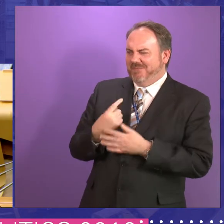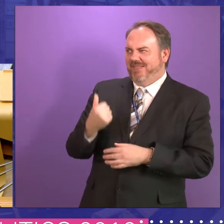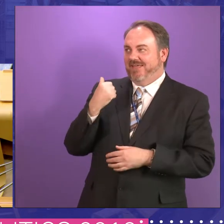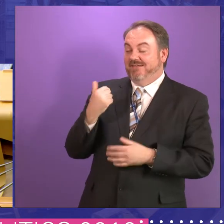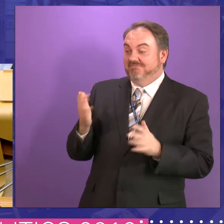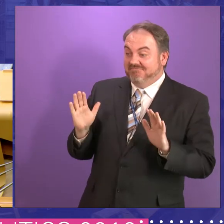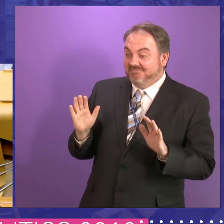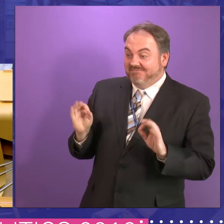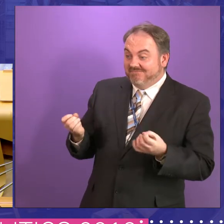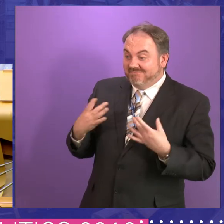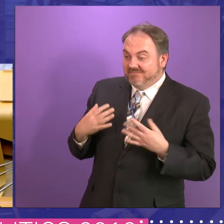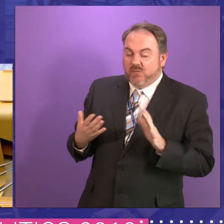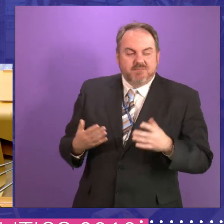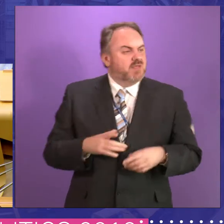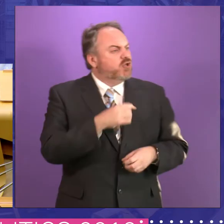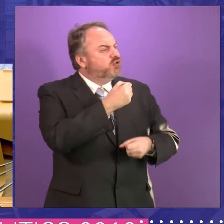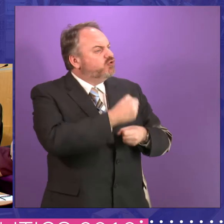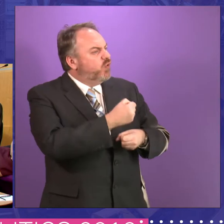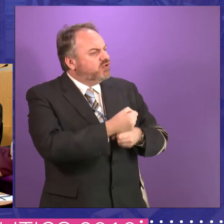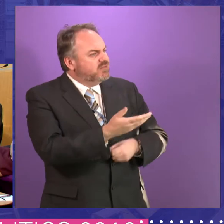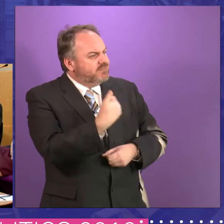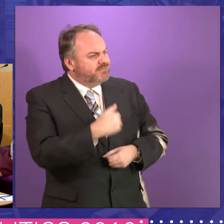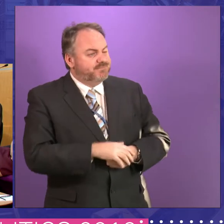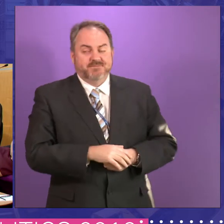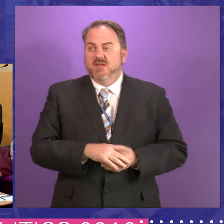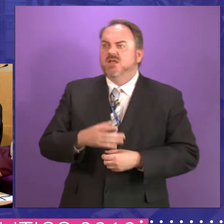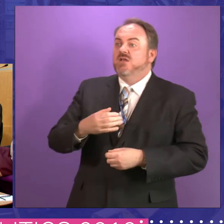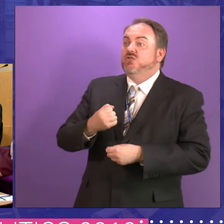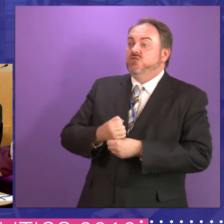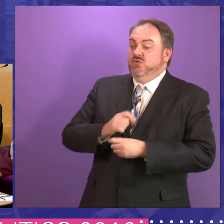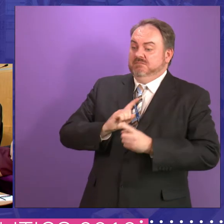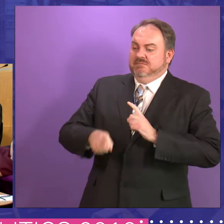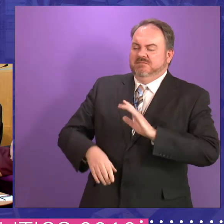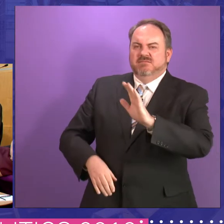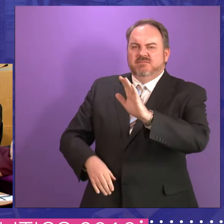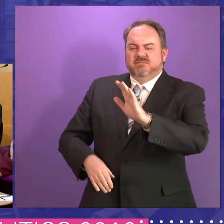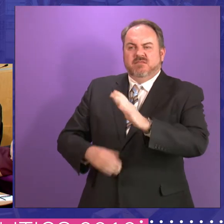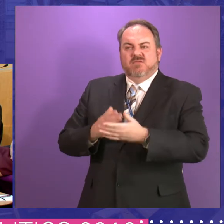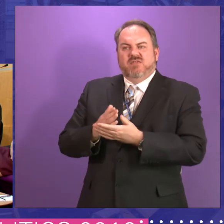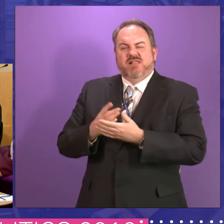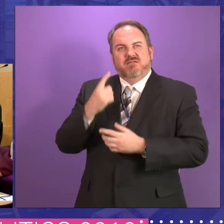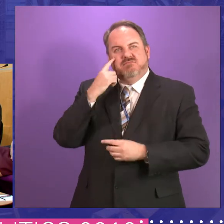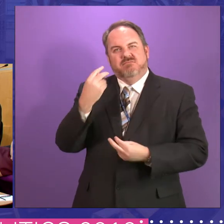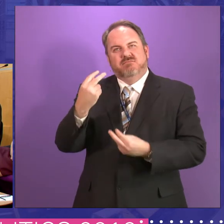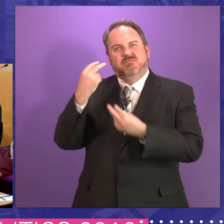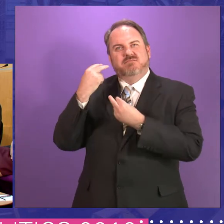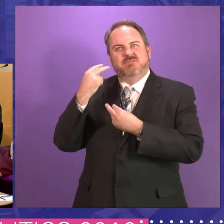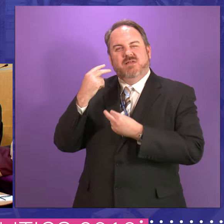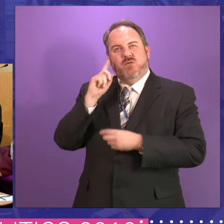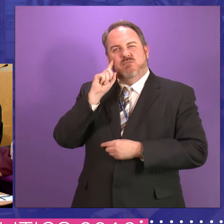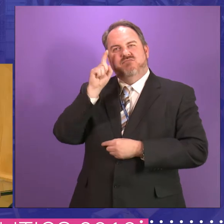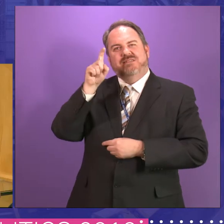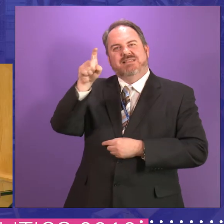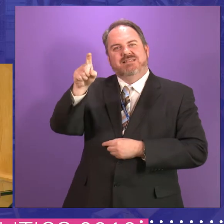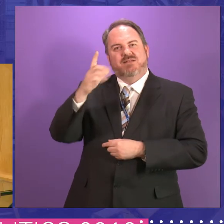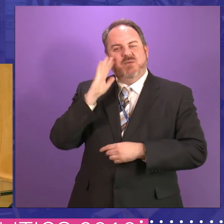George, you're. Yeah, I think if you had predicted, uh, before the parliament was set up and